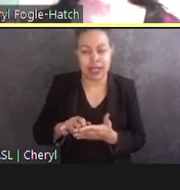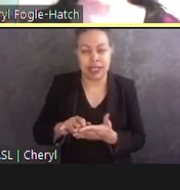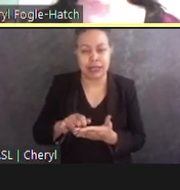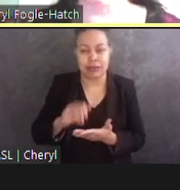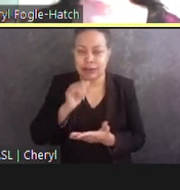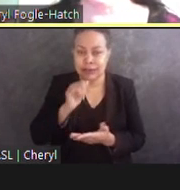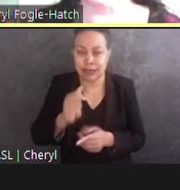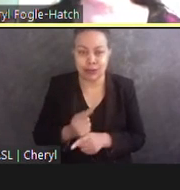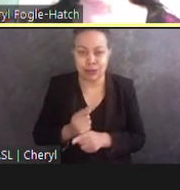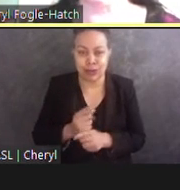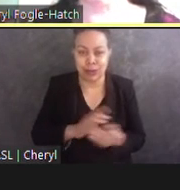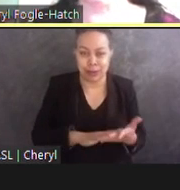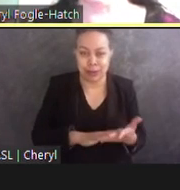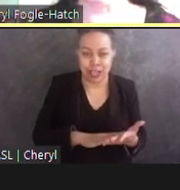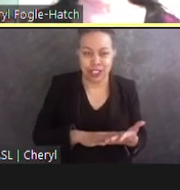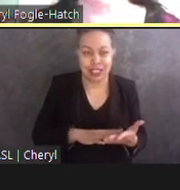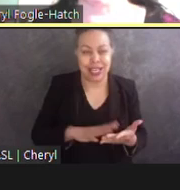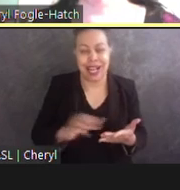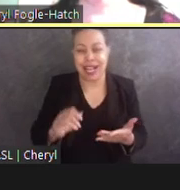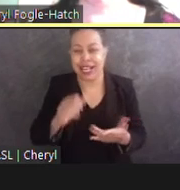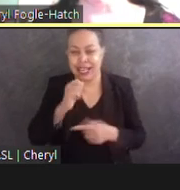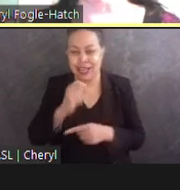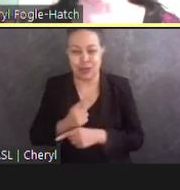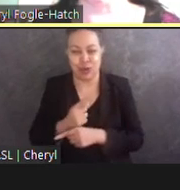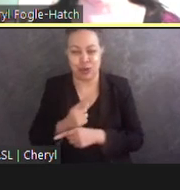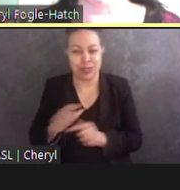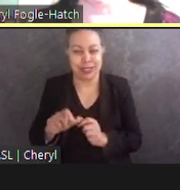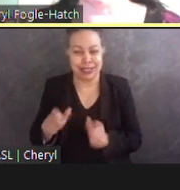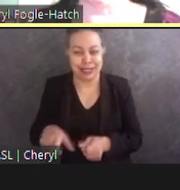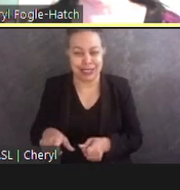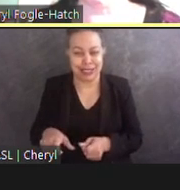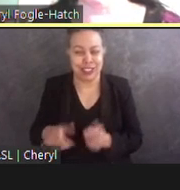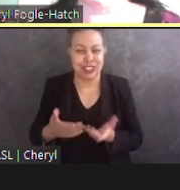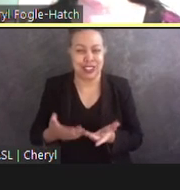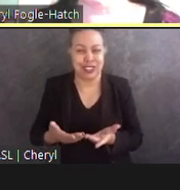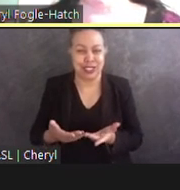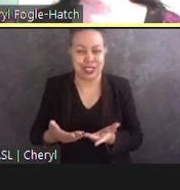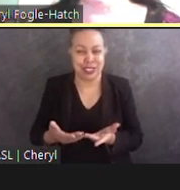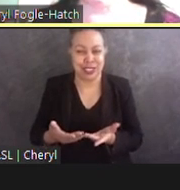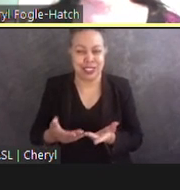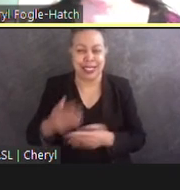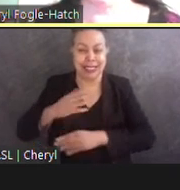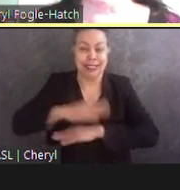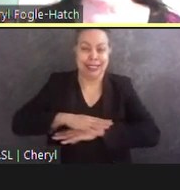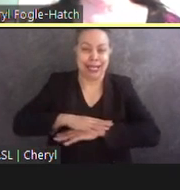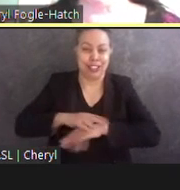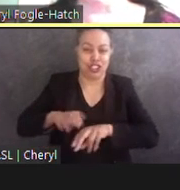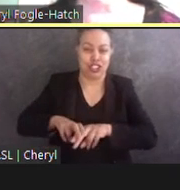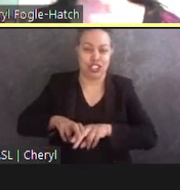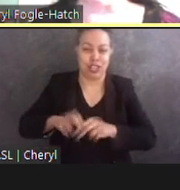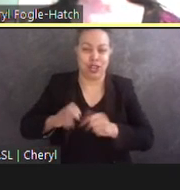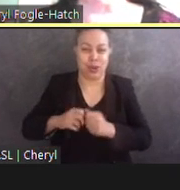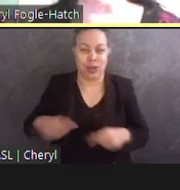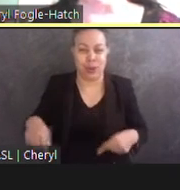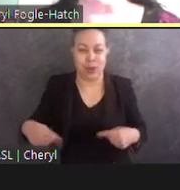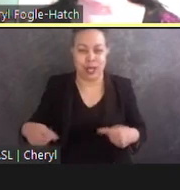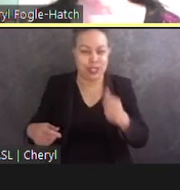and the desk chair with wheels enriches the experience of all visitors because